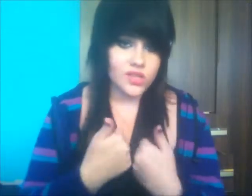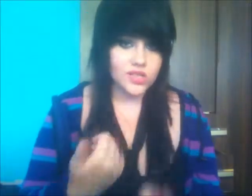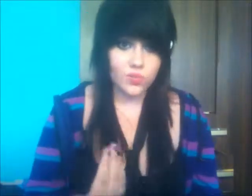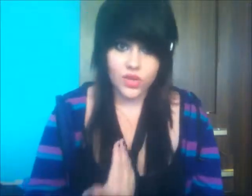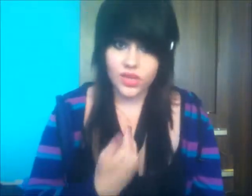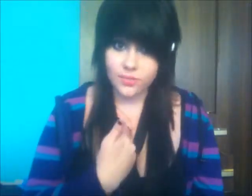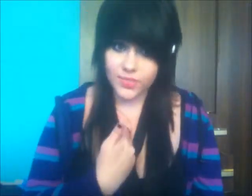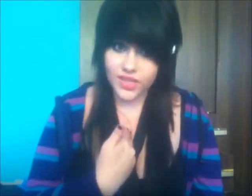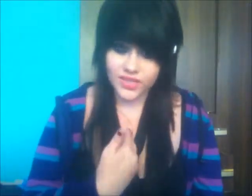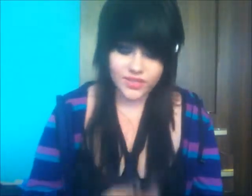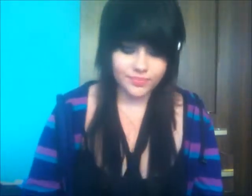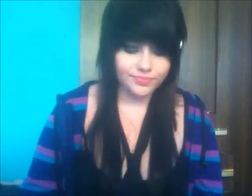wasn't with me